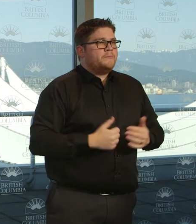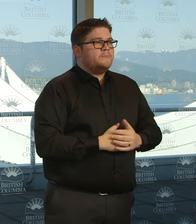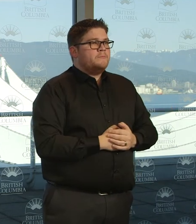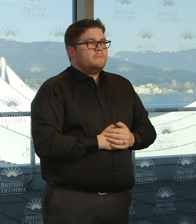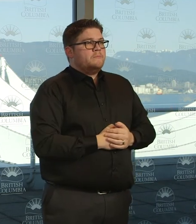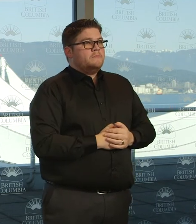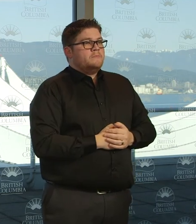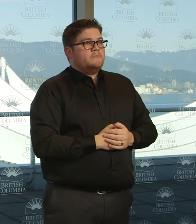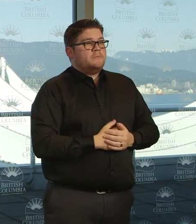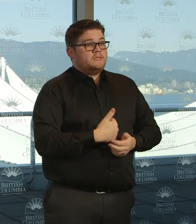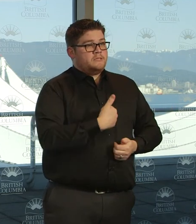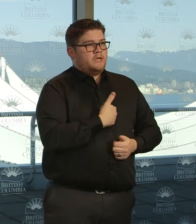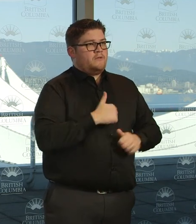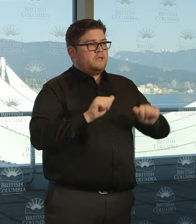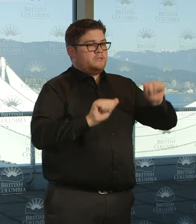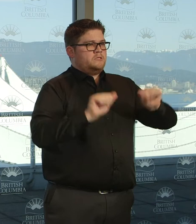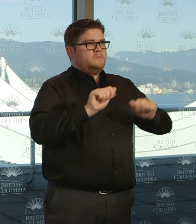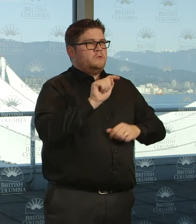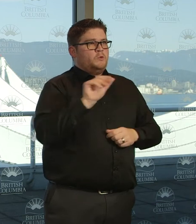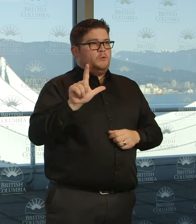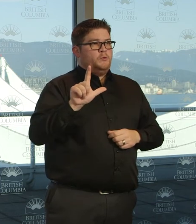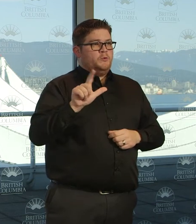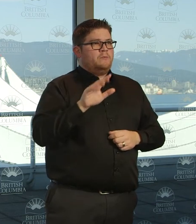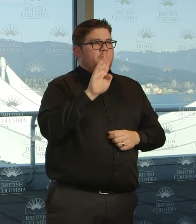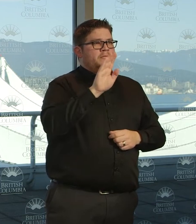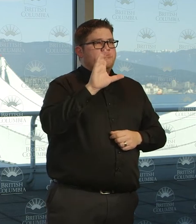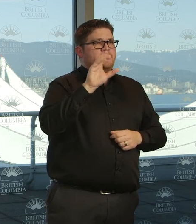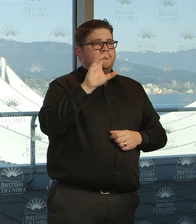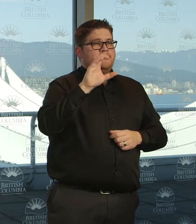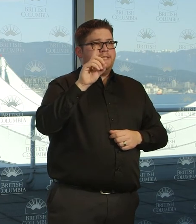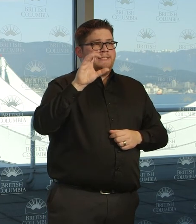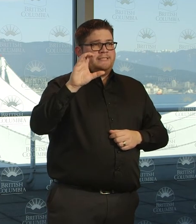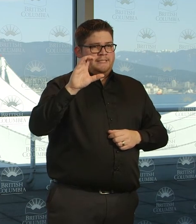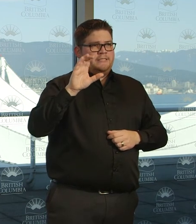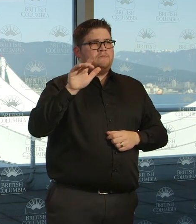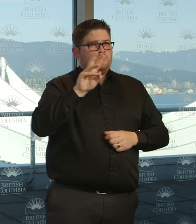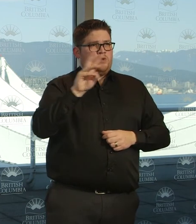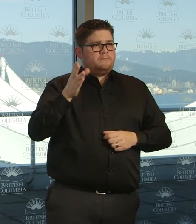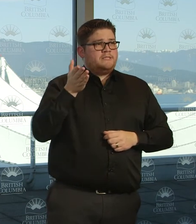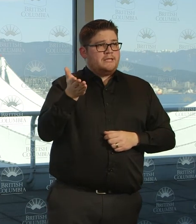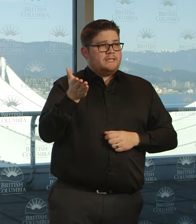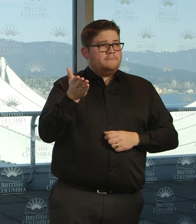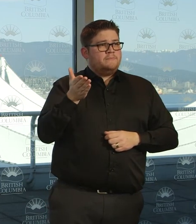tool, which is on the BCCDC website, had at the end of yesterday 774